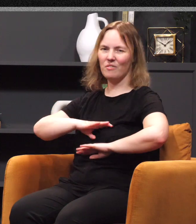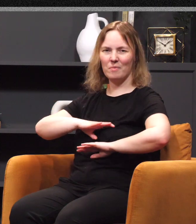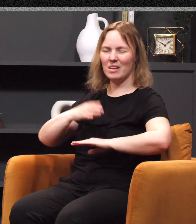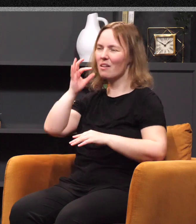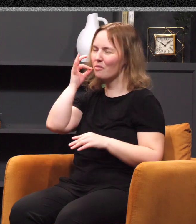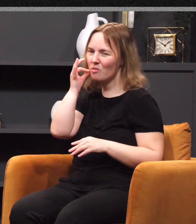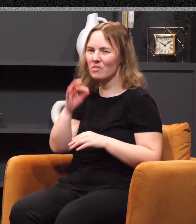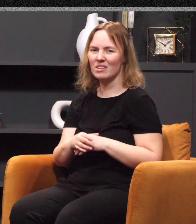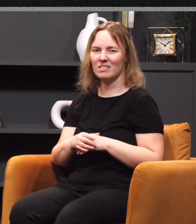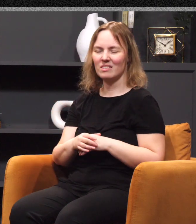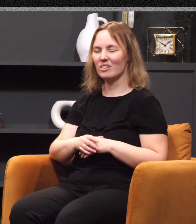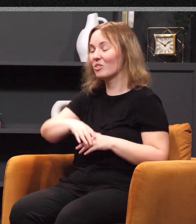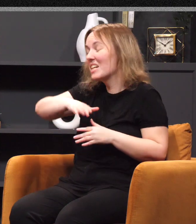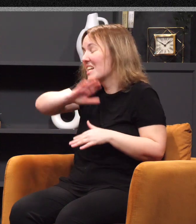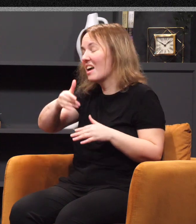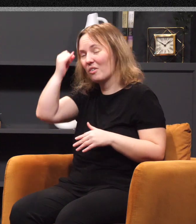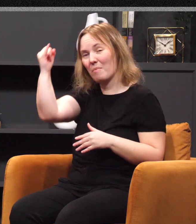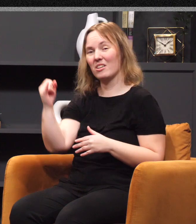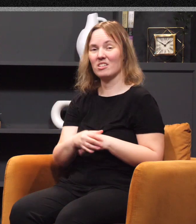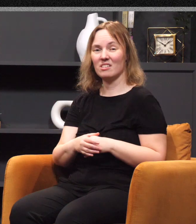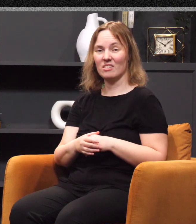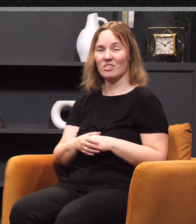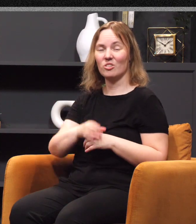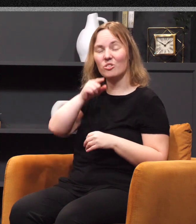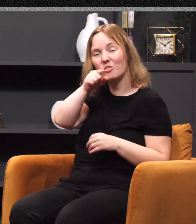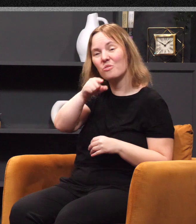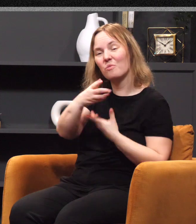of fruitfulness that you could never imagine. You have been saved unto something.